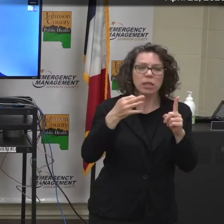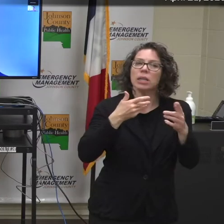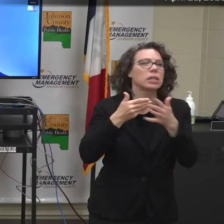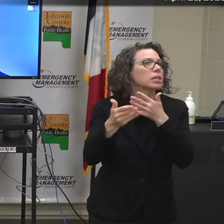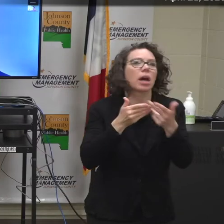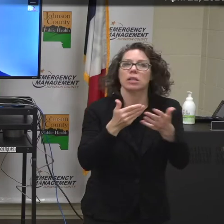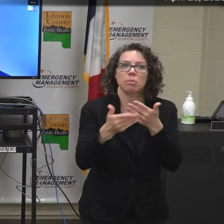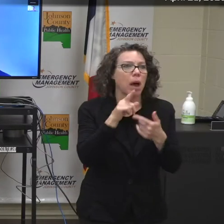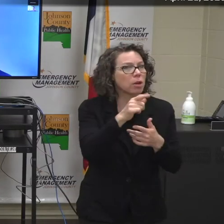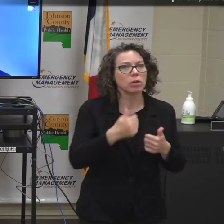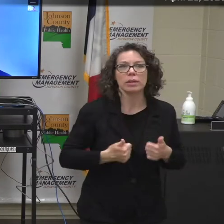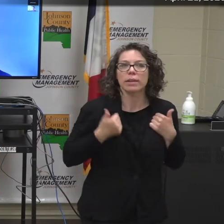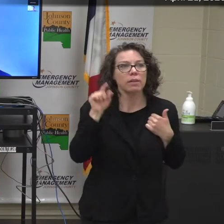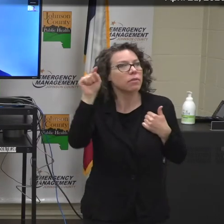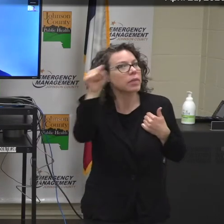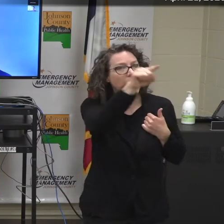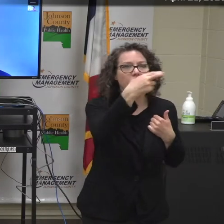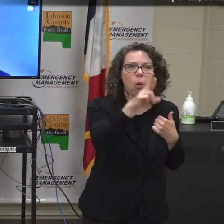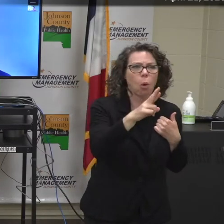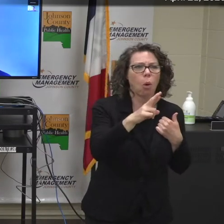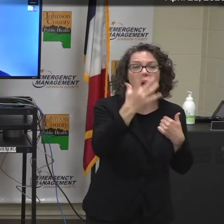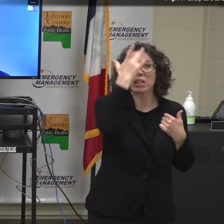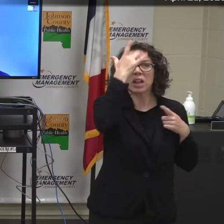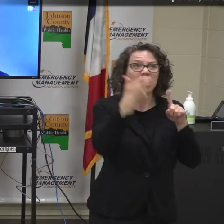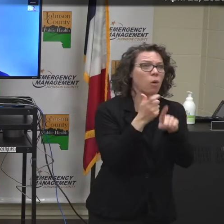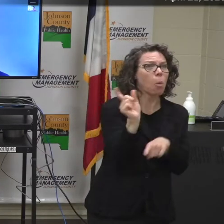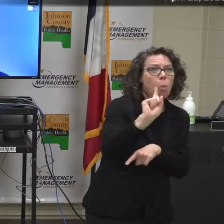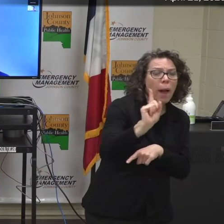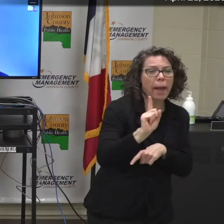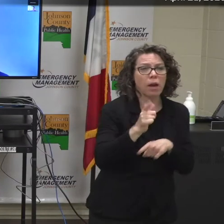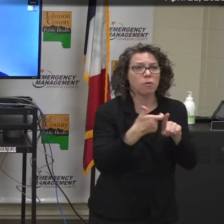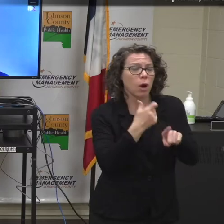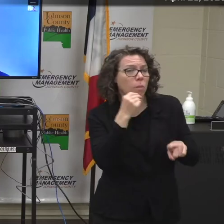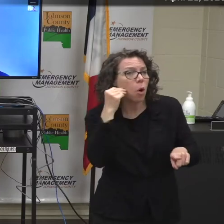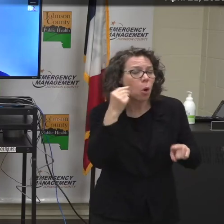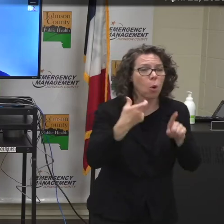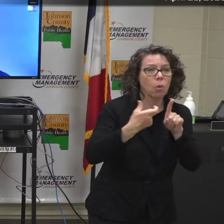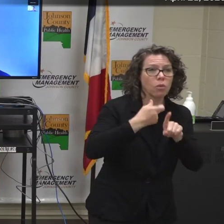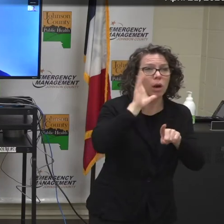where they acquired it, they would be enrolled in our home health treatment program.